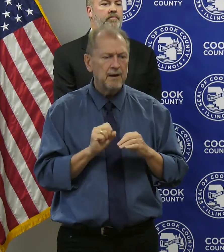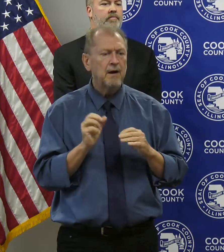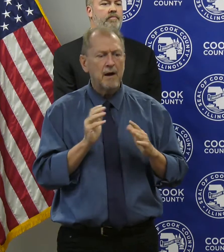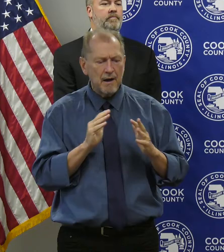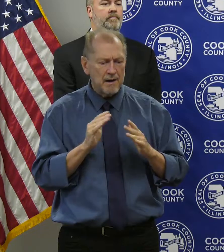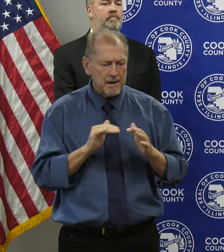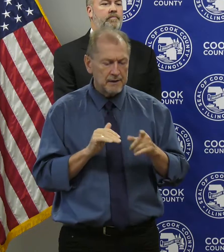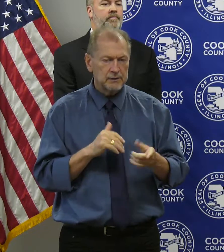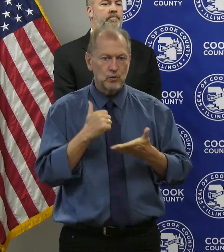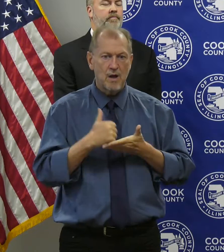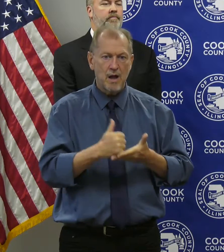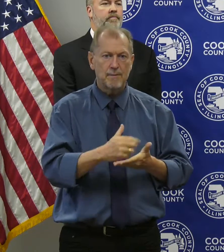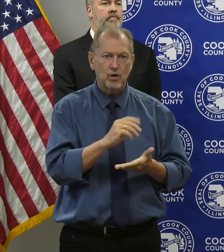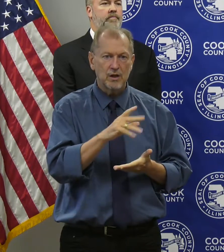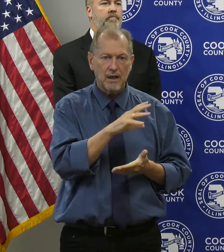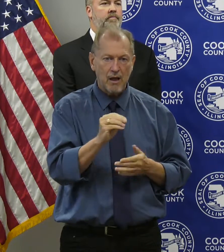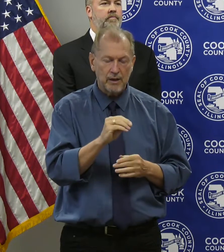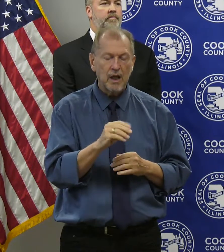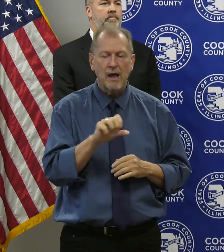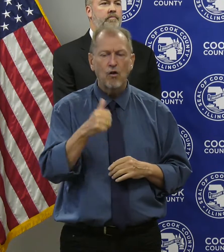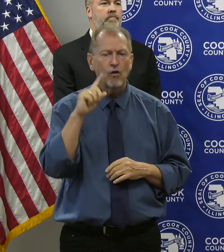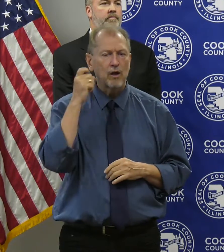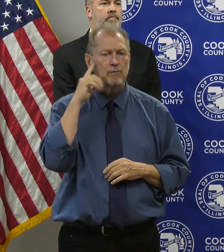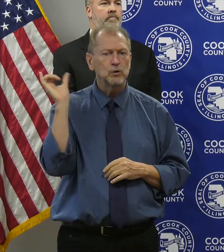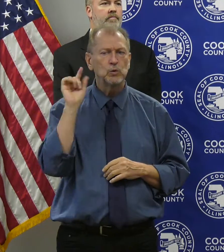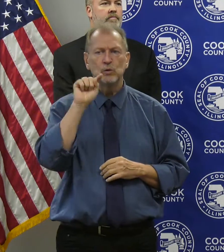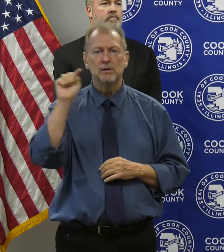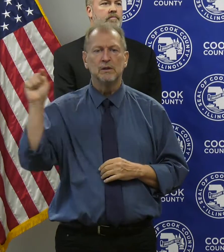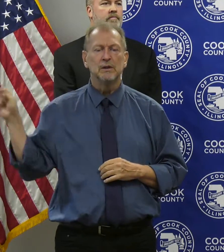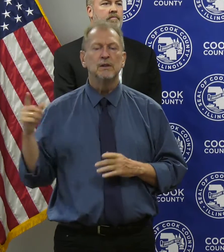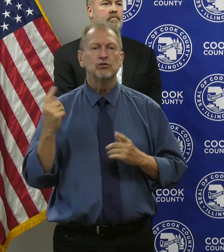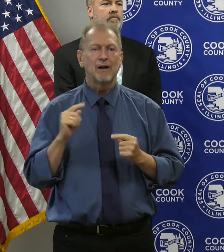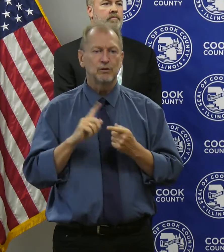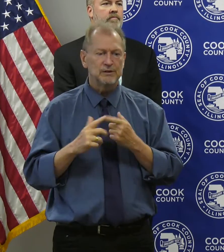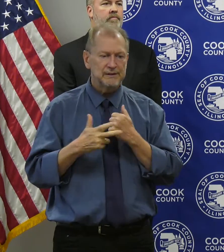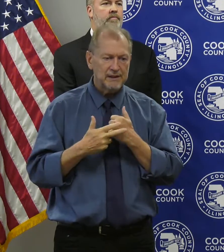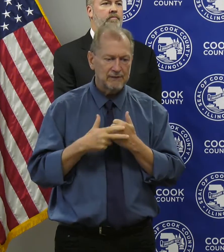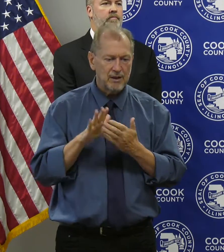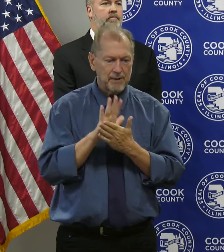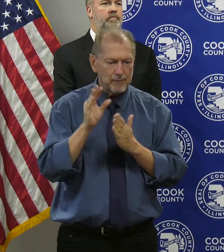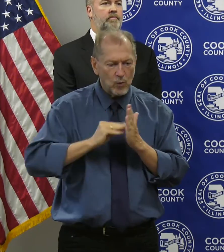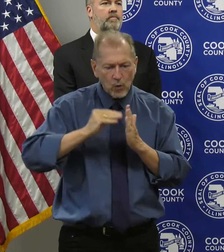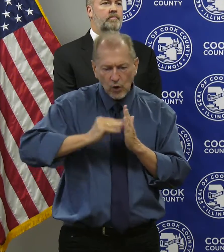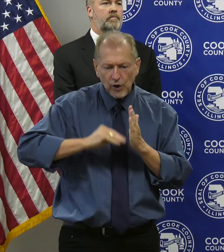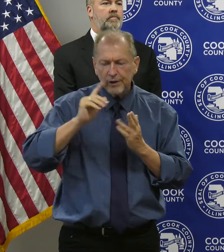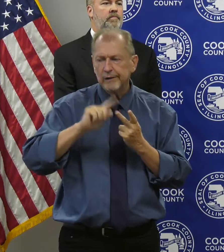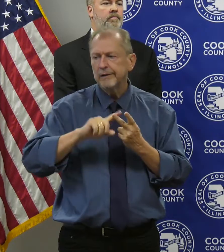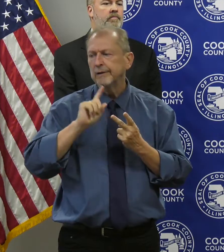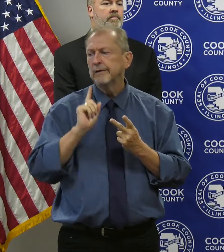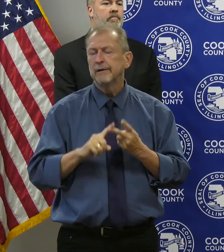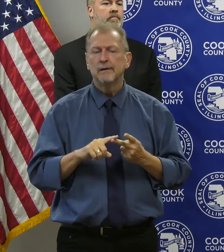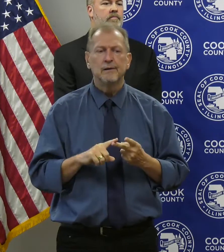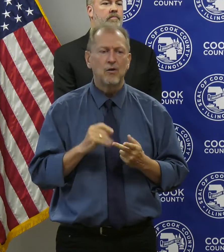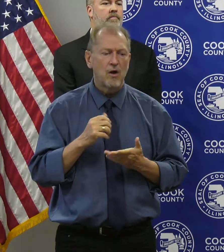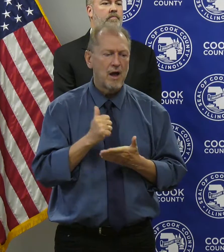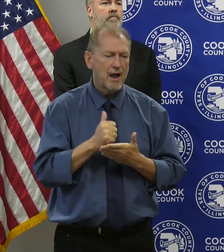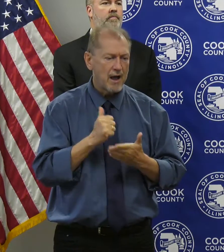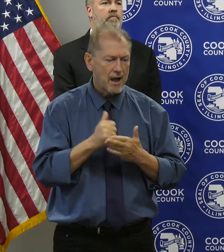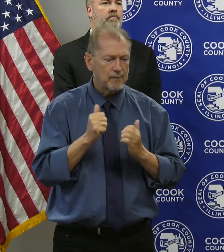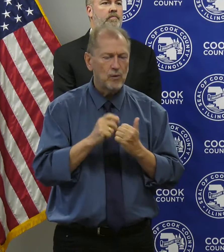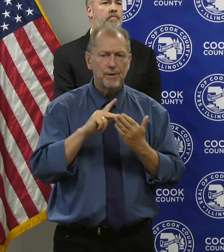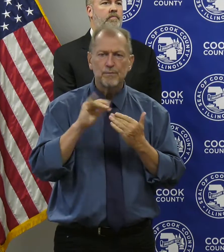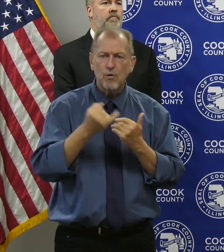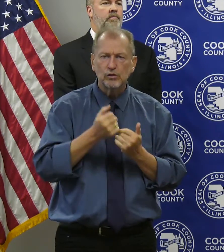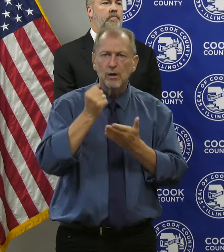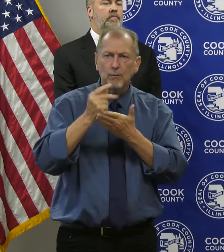like Cook County, and we did things to lighten the administrative load, like we helped with filling out paperwork or working with project